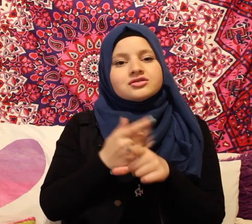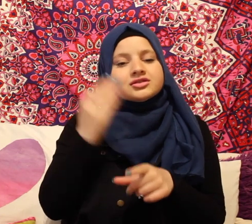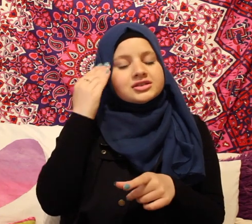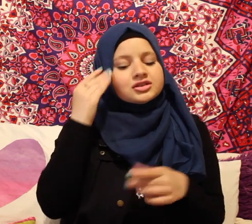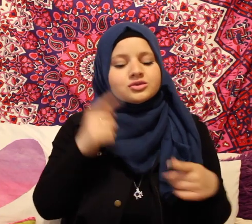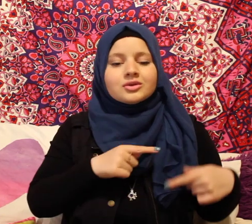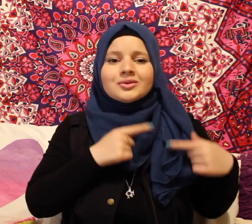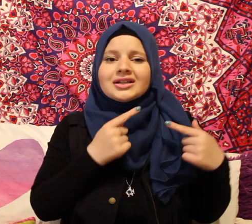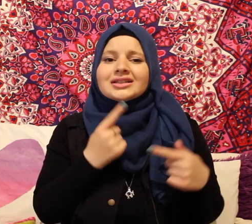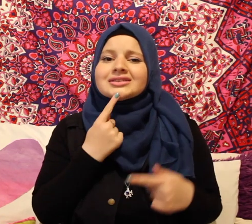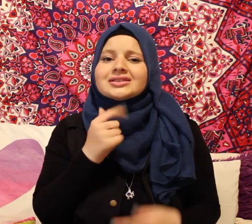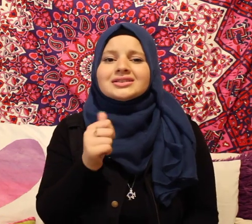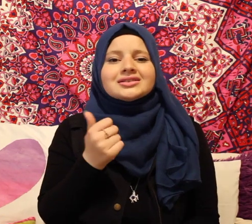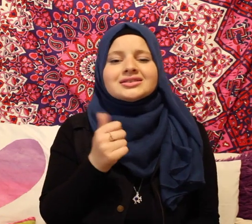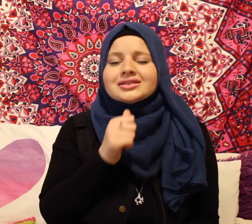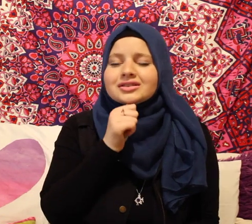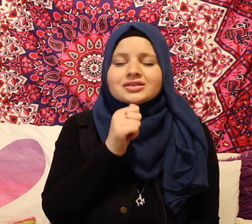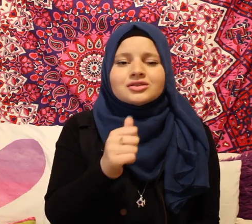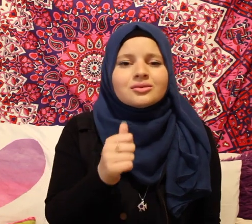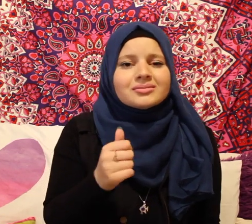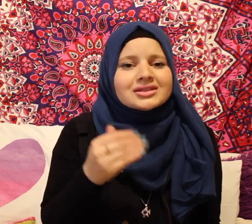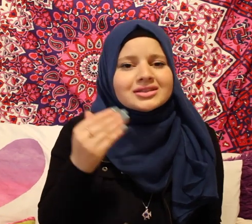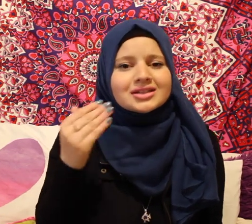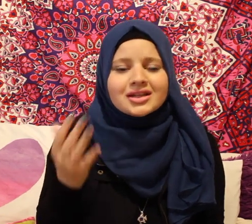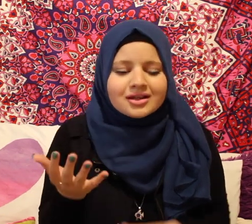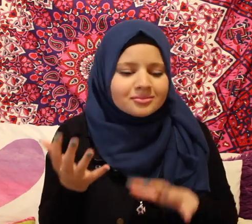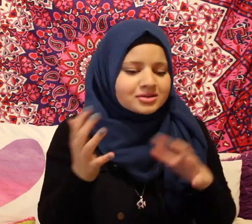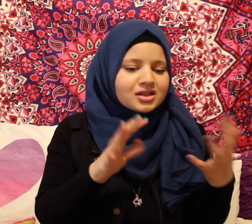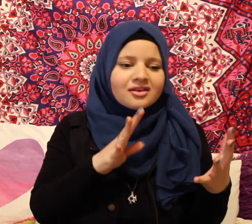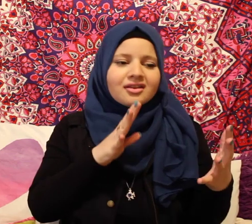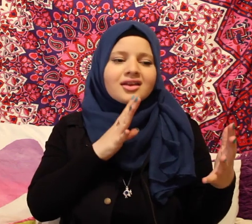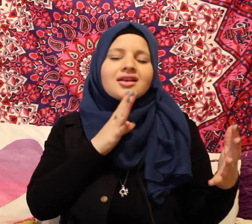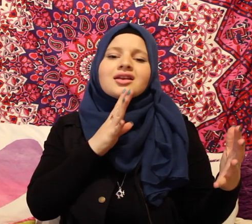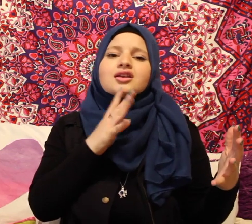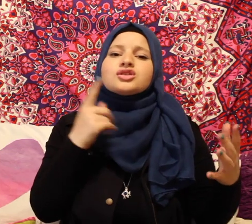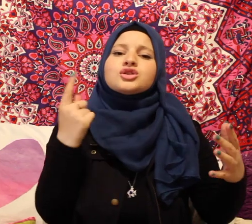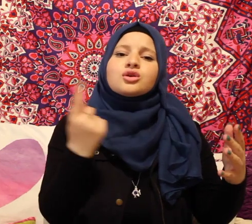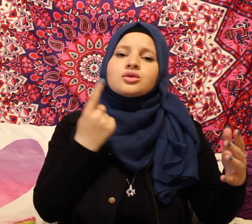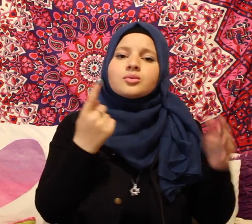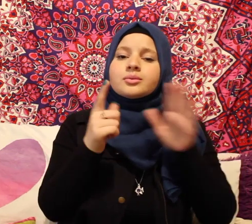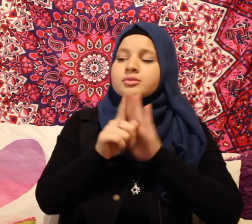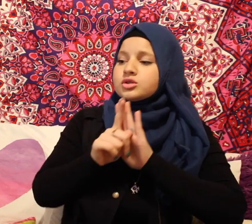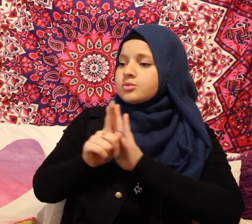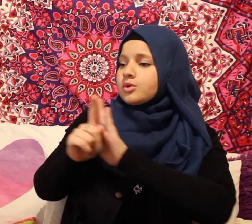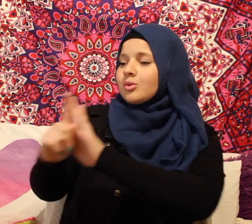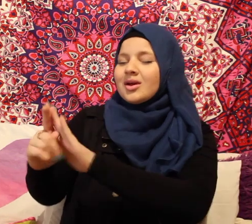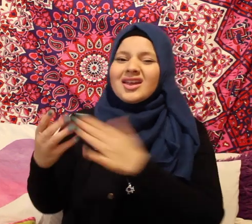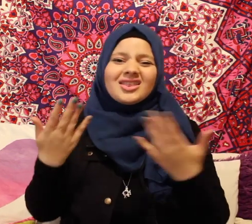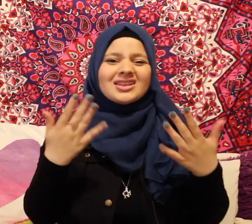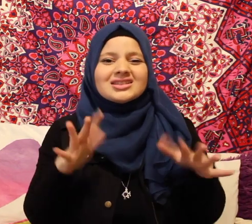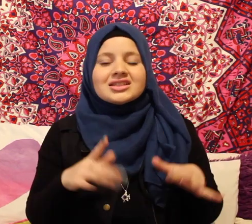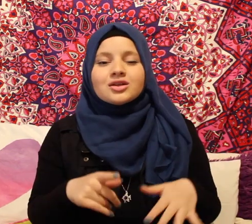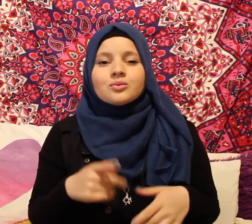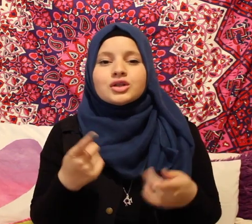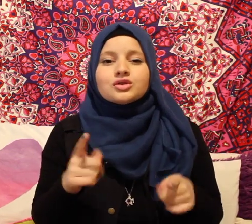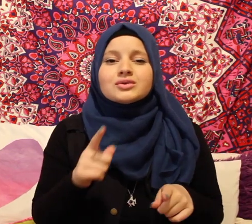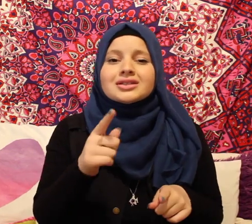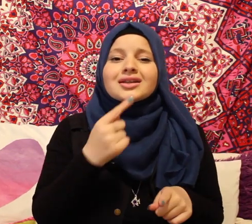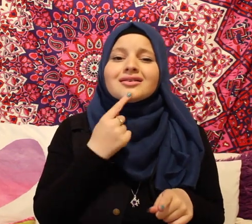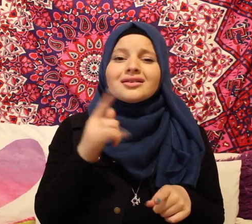I know you since we were like 10 Don't mess it up, talking at ears, only gonna push me away, that's it When you say